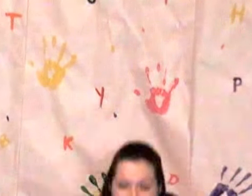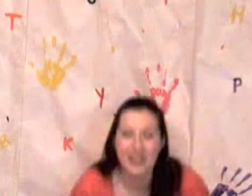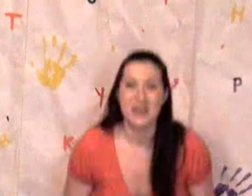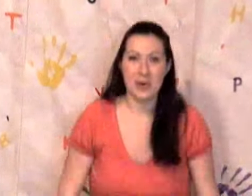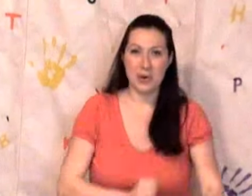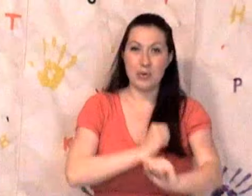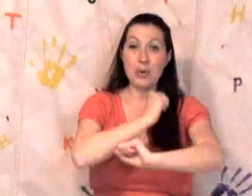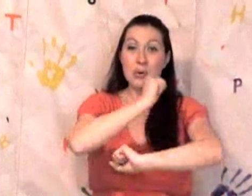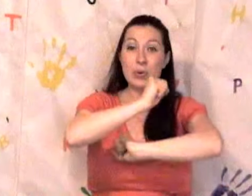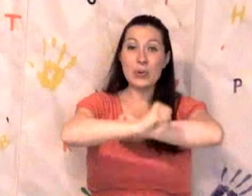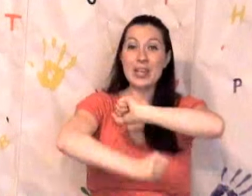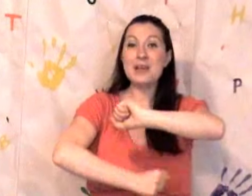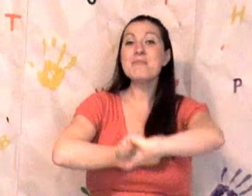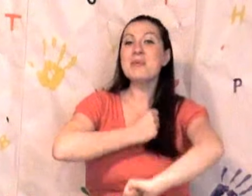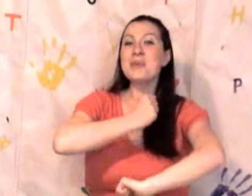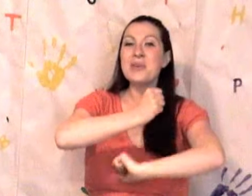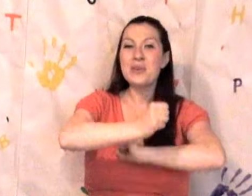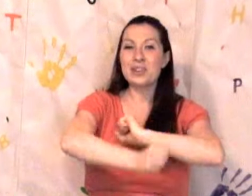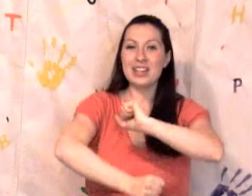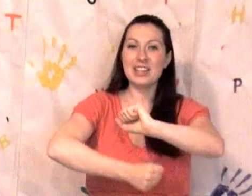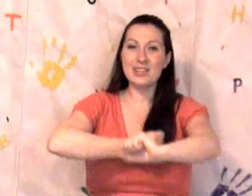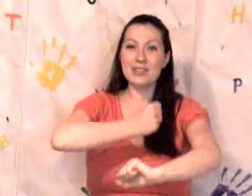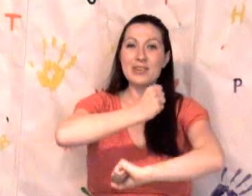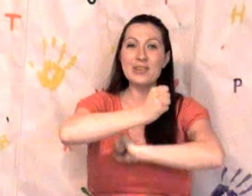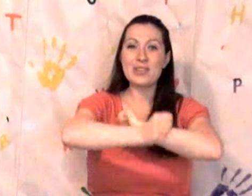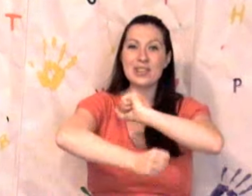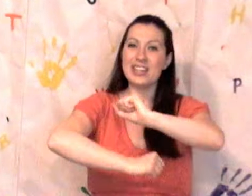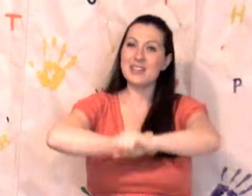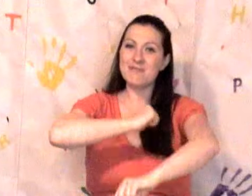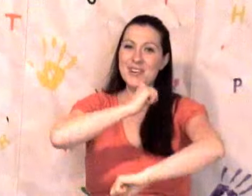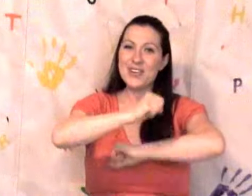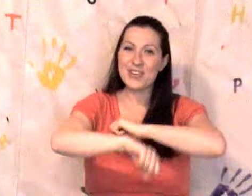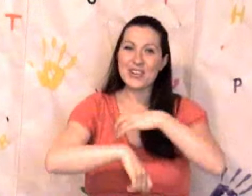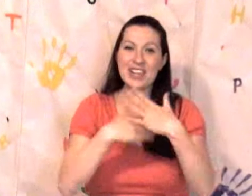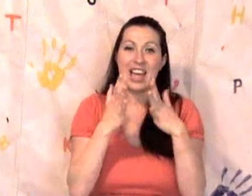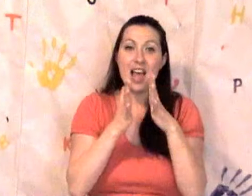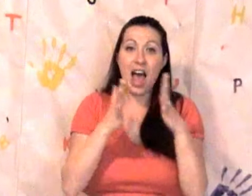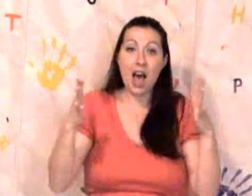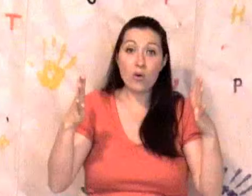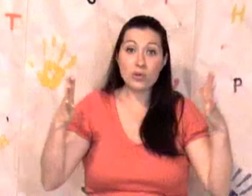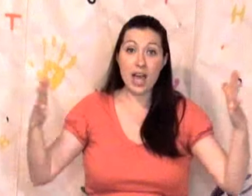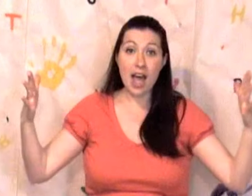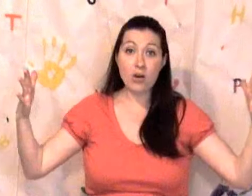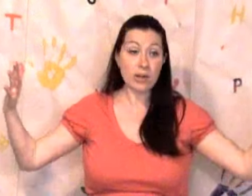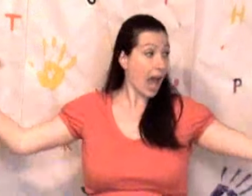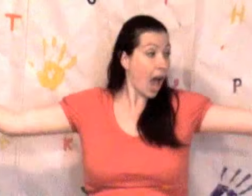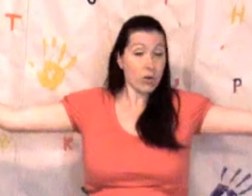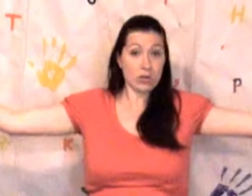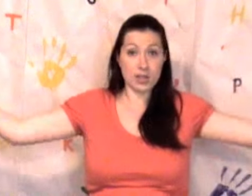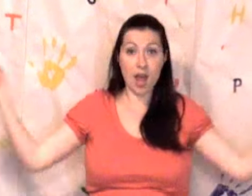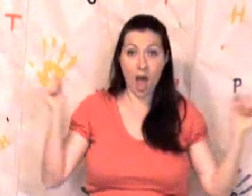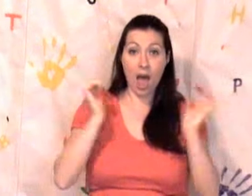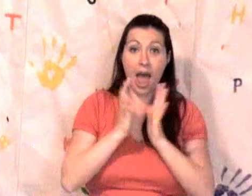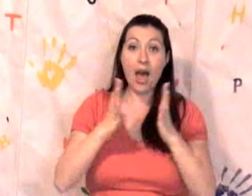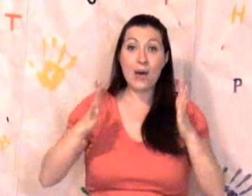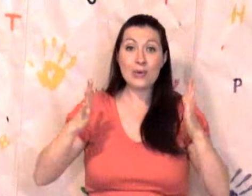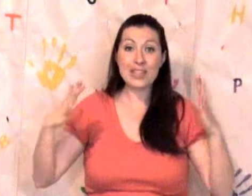Roly poly, roly poly, out, out, out, out,